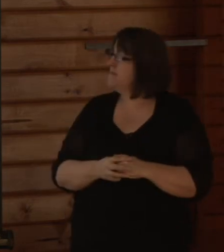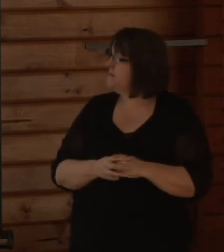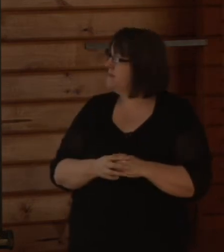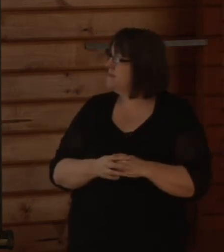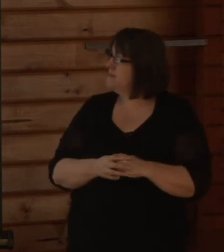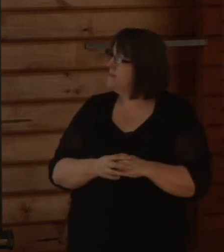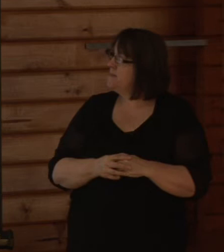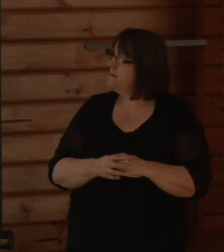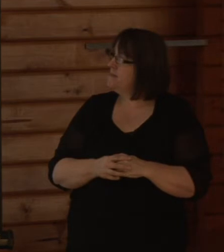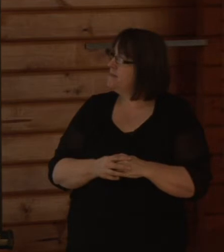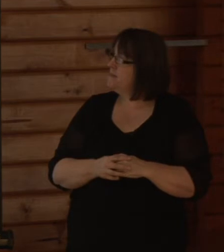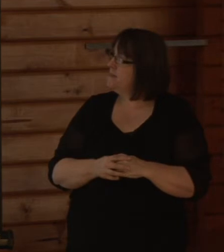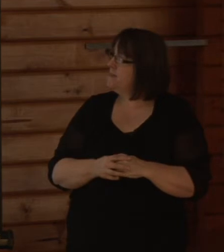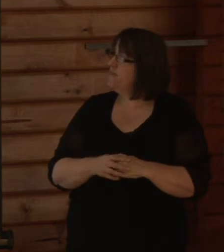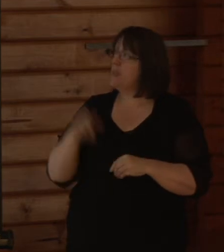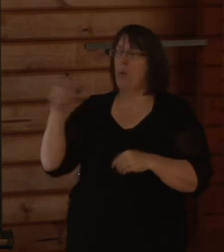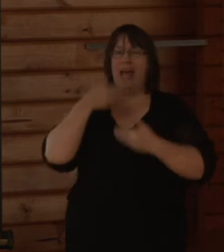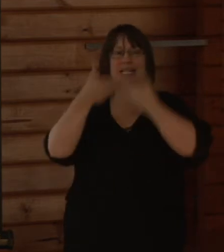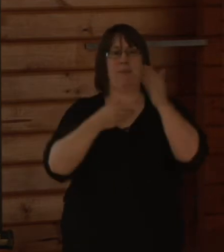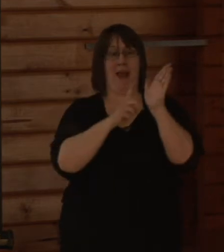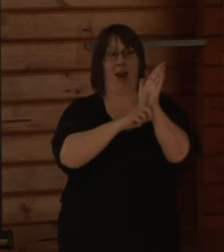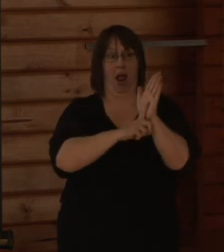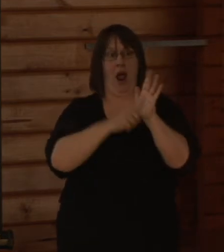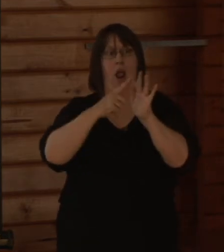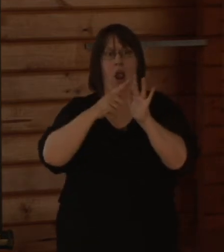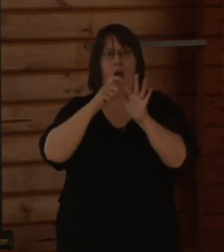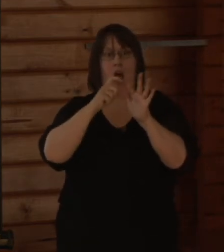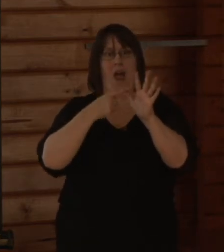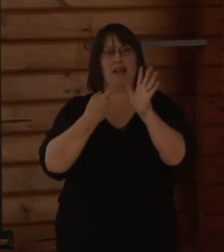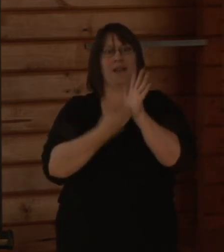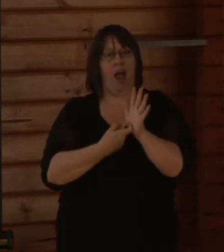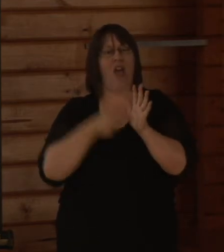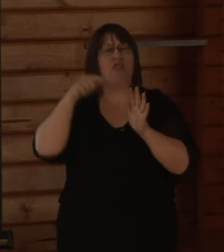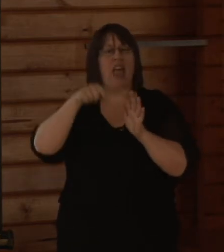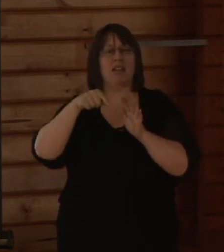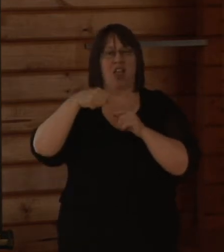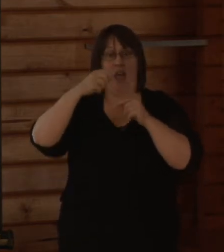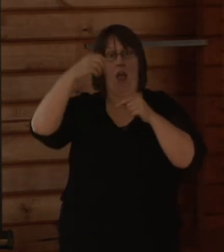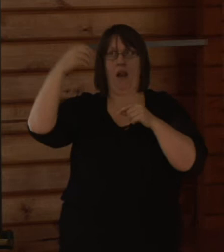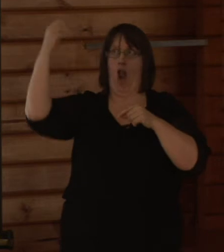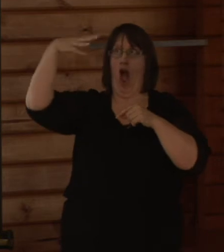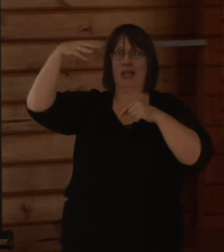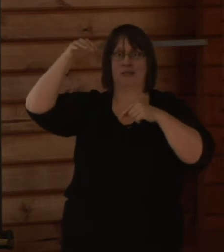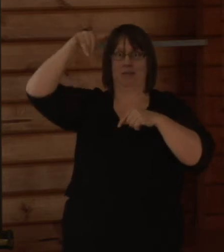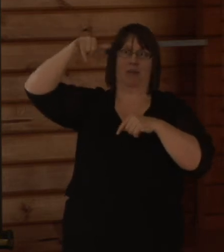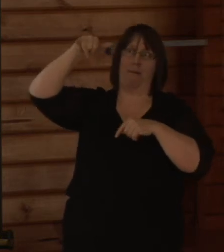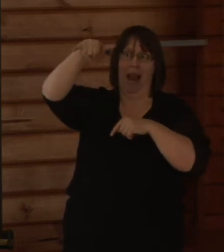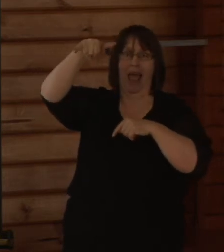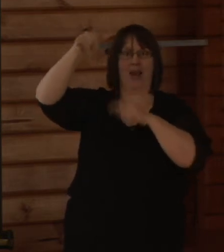bit on LIDAR. Just LIDAR, as I mentioned before, is the process where from an aircraft,